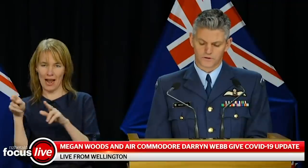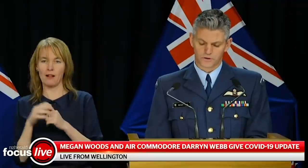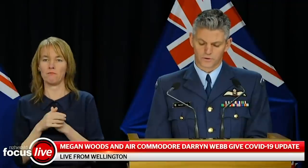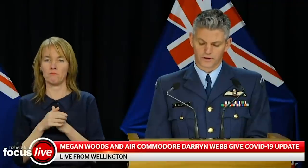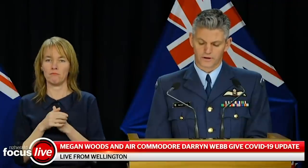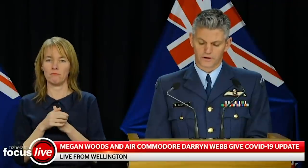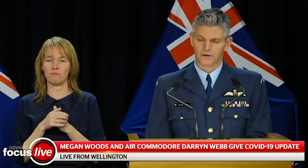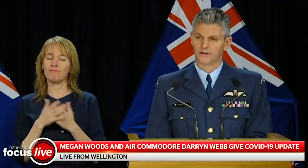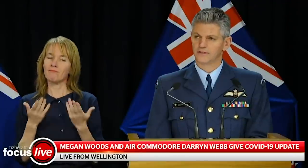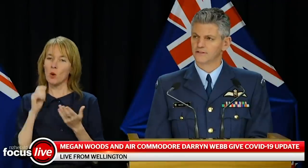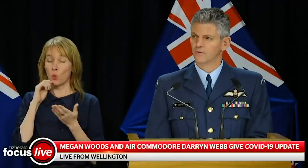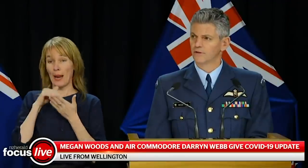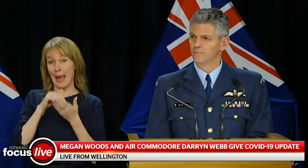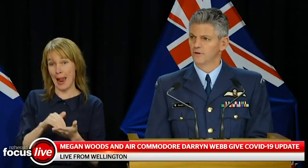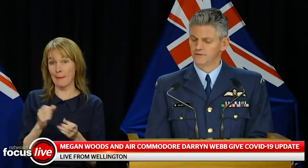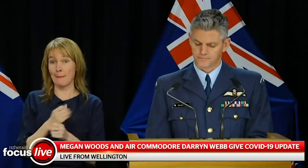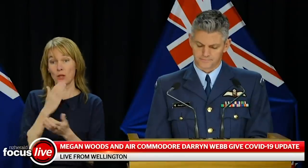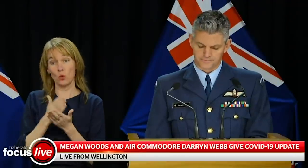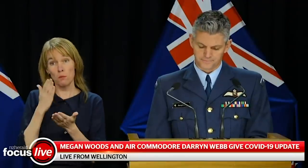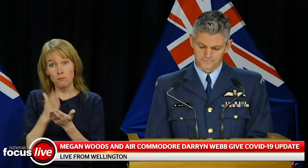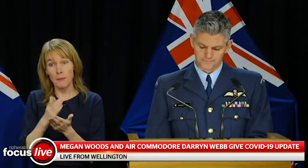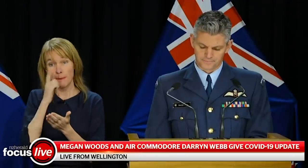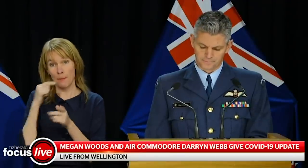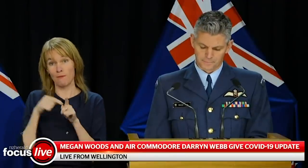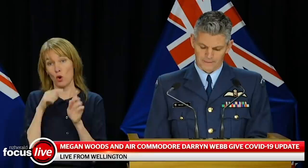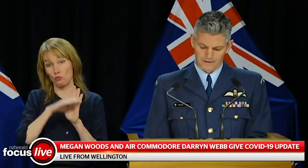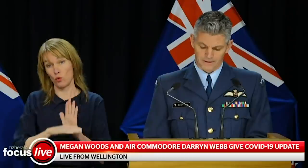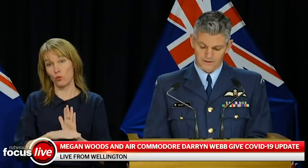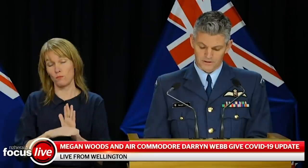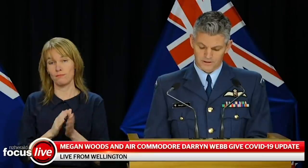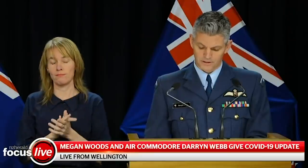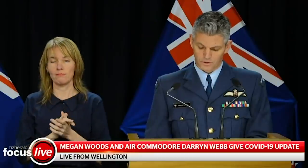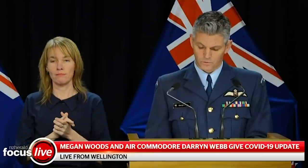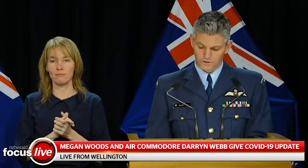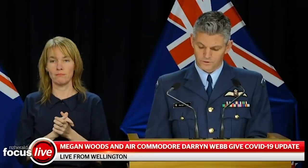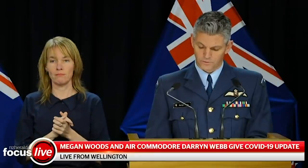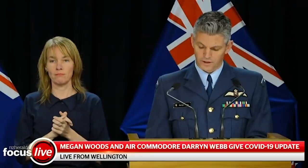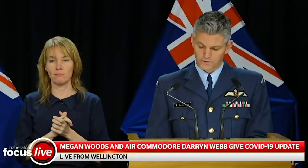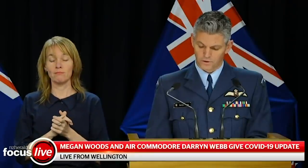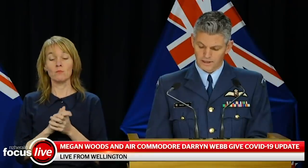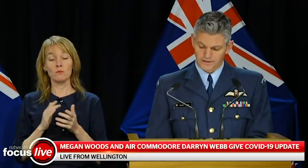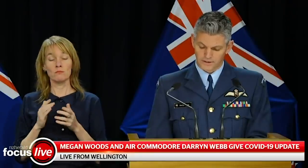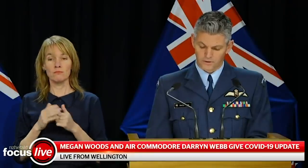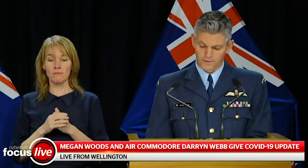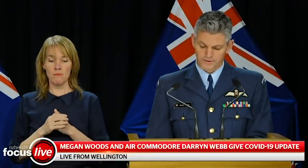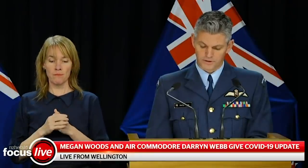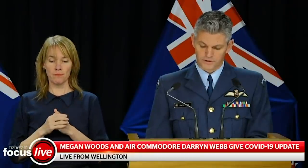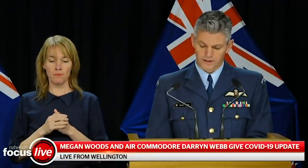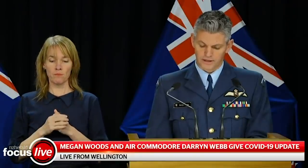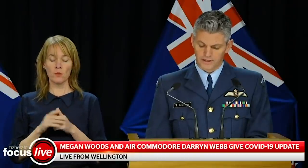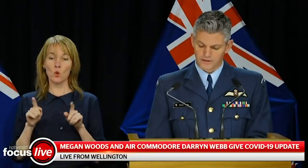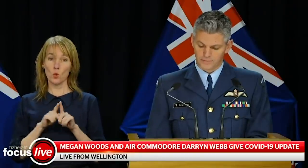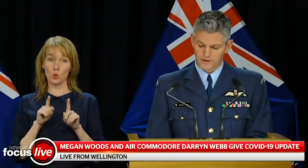long way towards ensuring necessary compliance. In addition to this, we have worked to arrange for a lead security